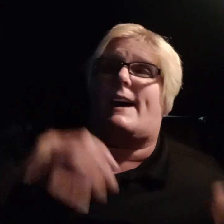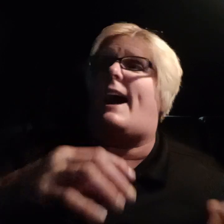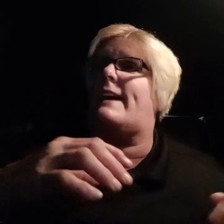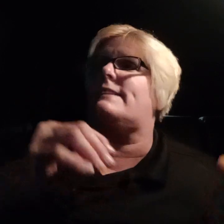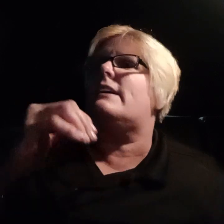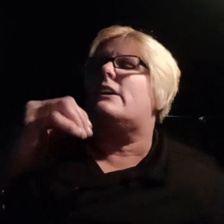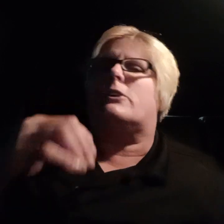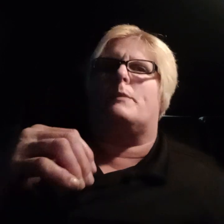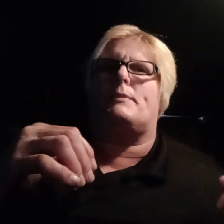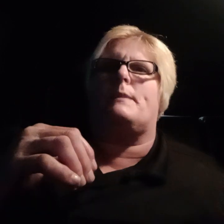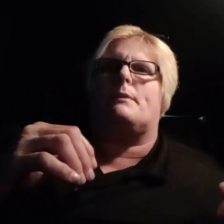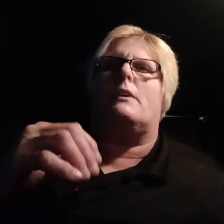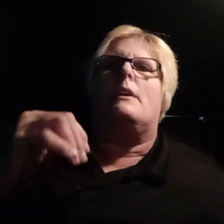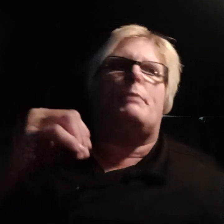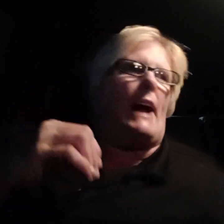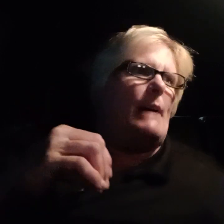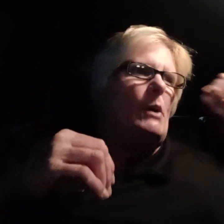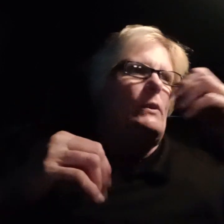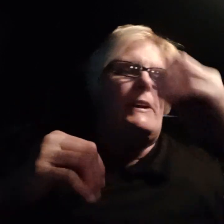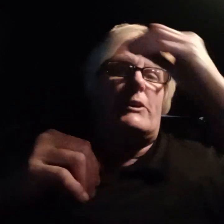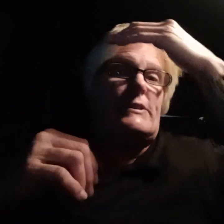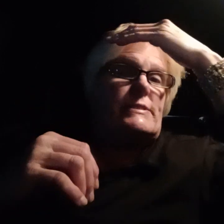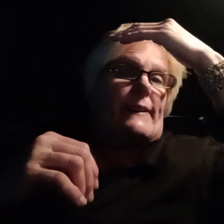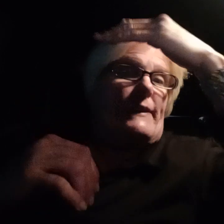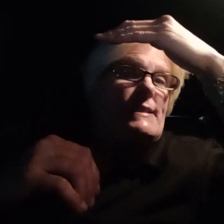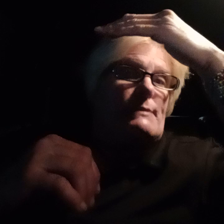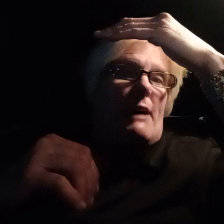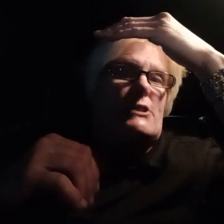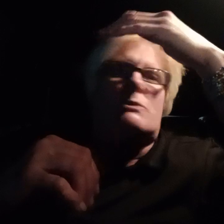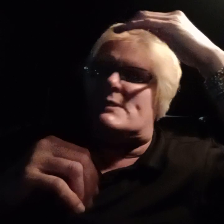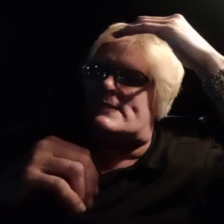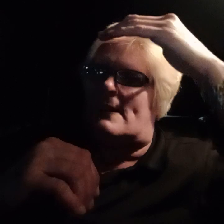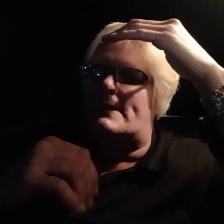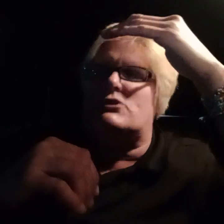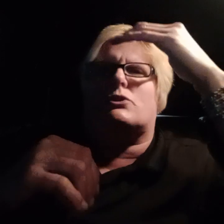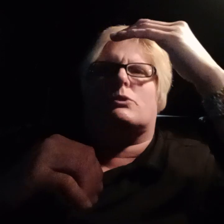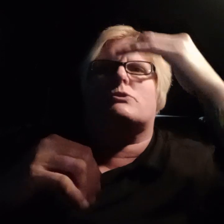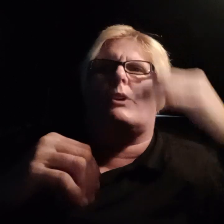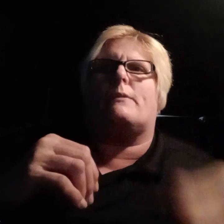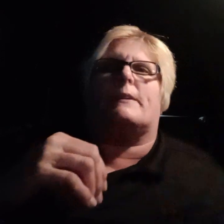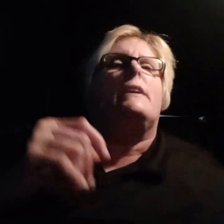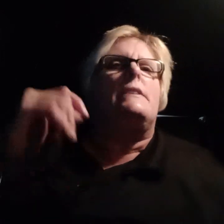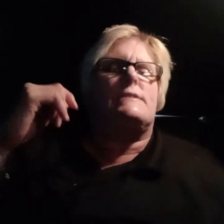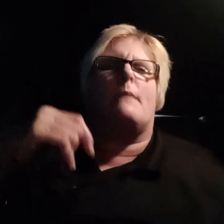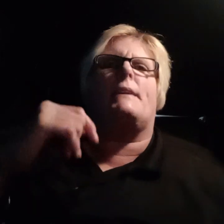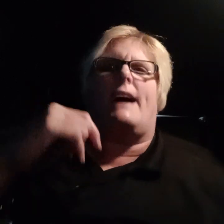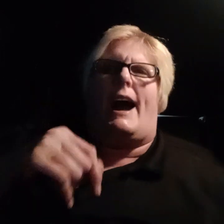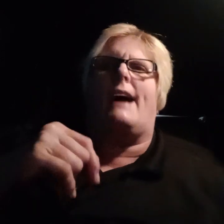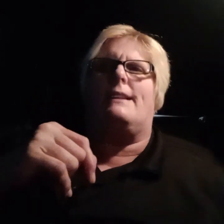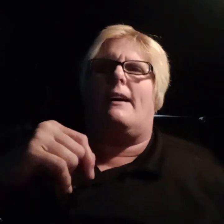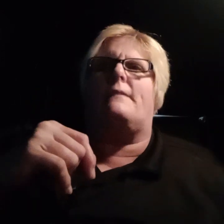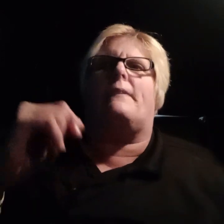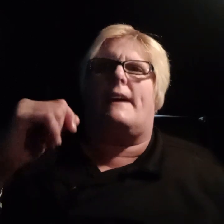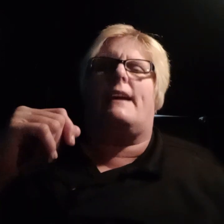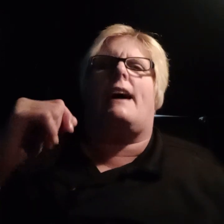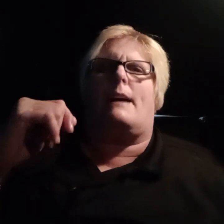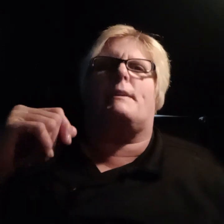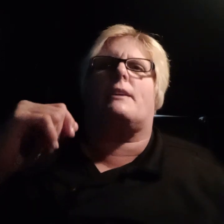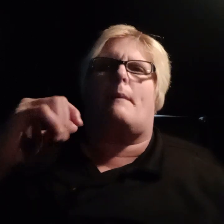kind, good people. But I'm only good to this much. When somebody screws over somebody I love, then I become